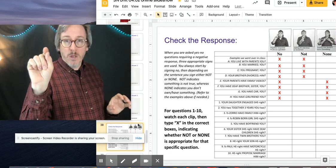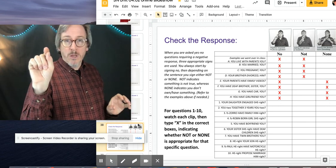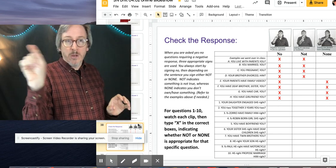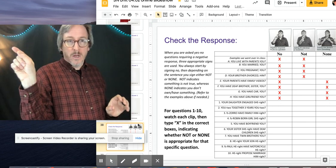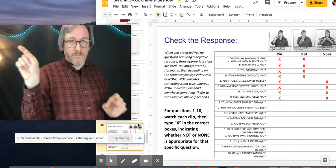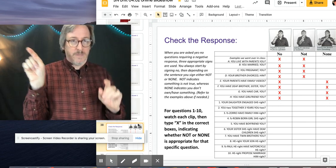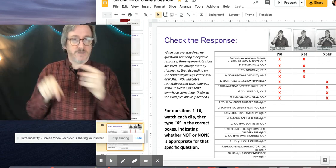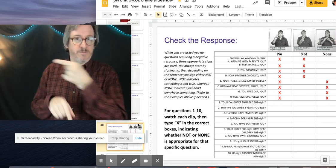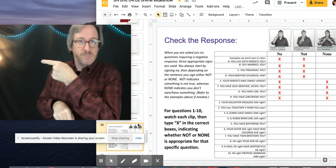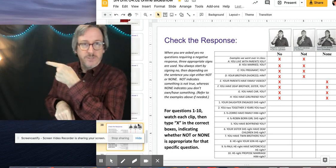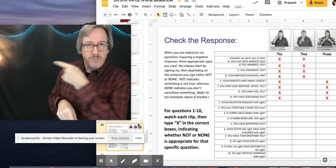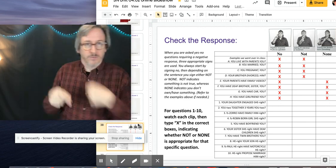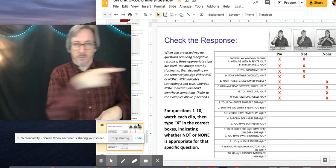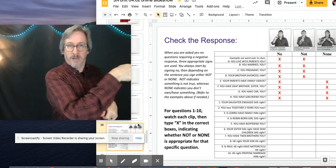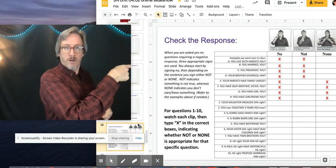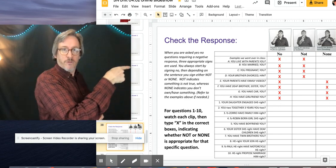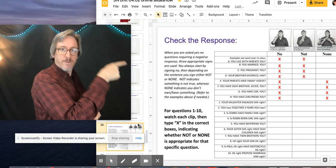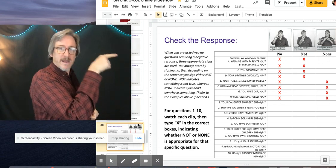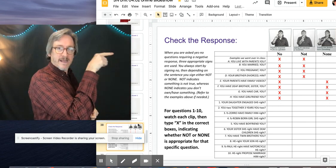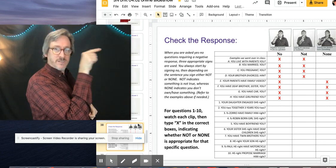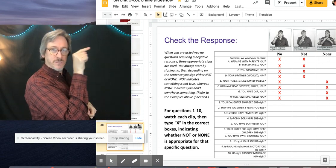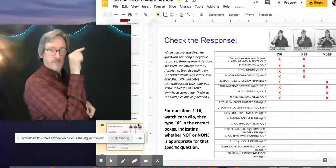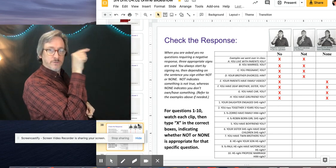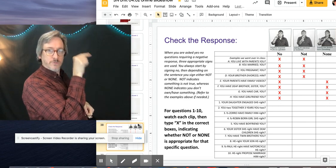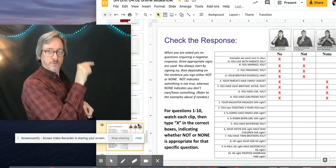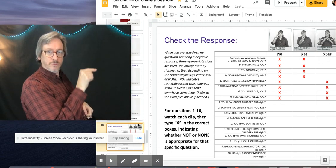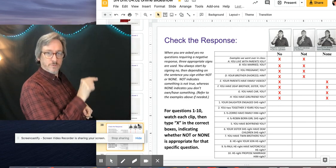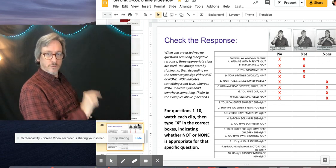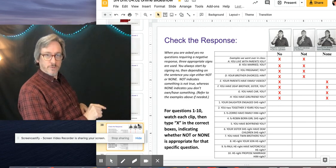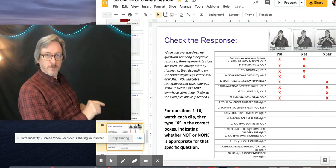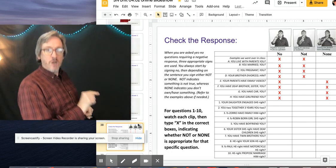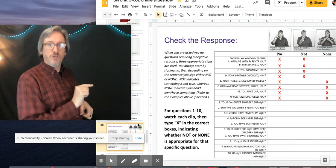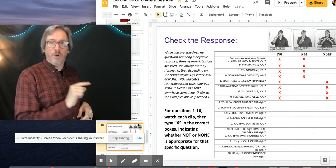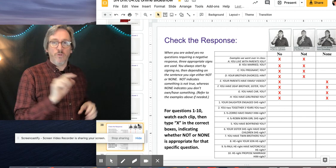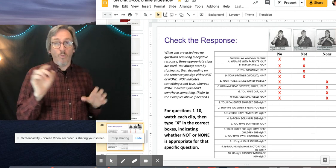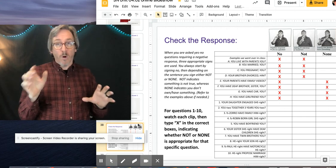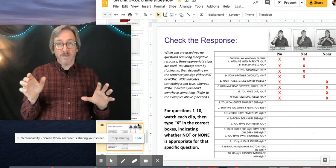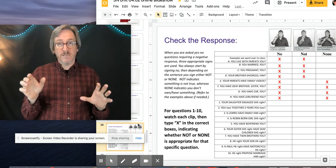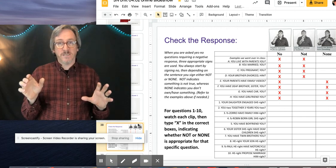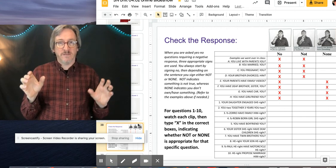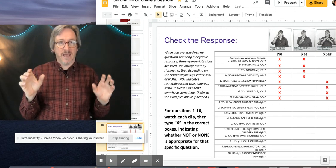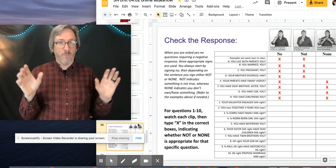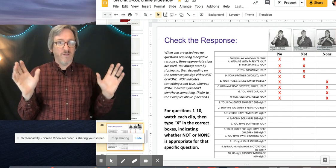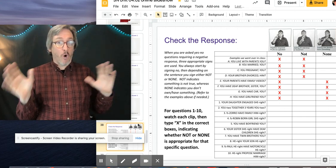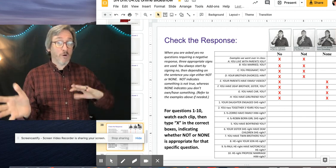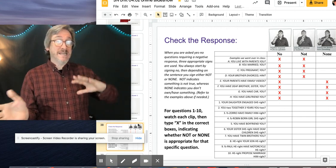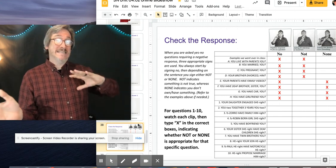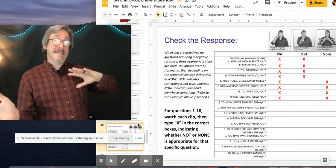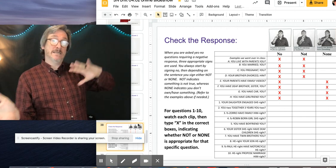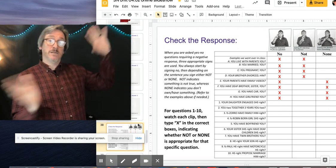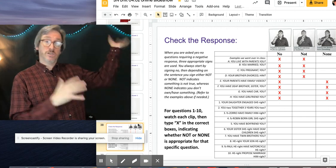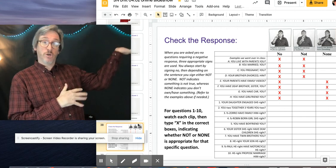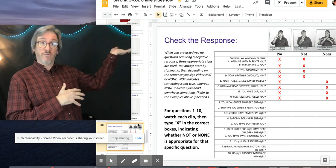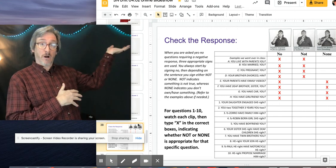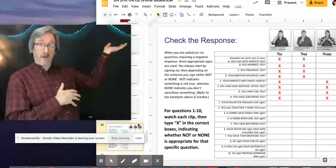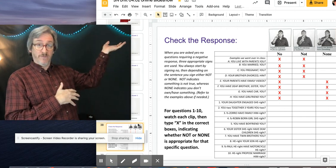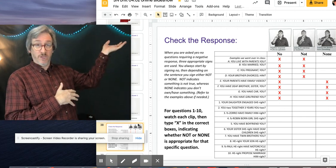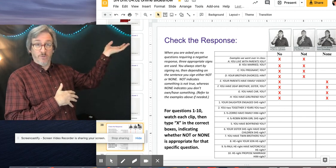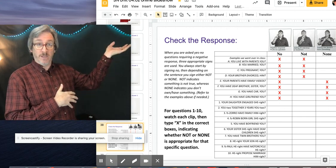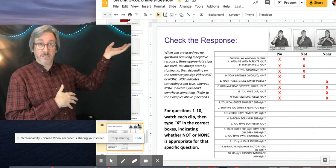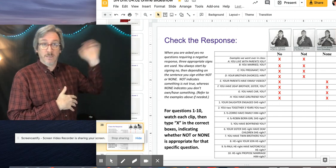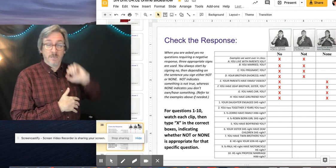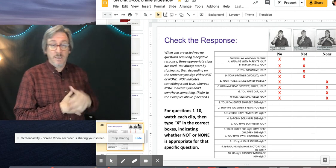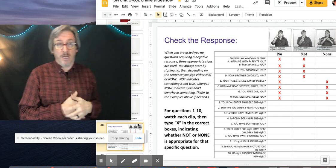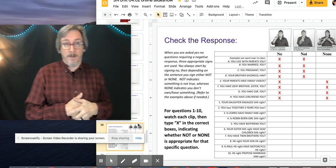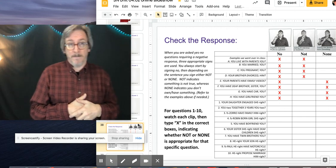what I should do there. The red X's show the ones that we already did so far in the